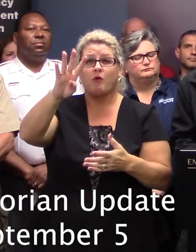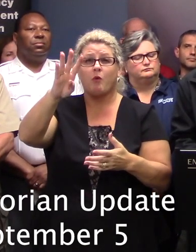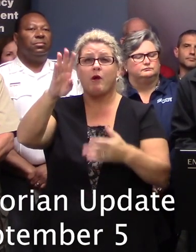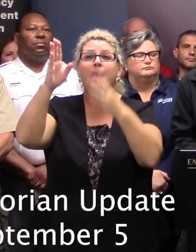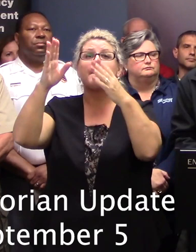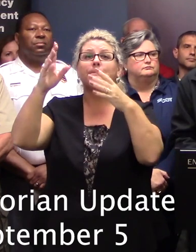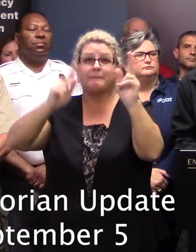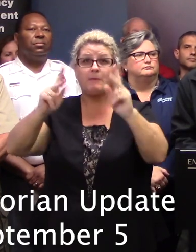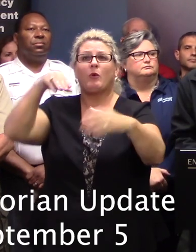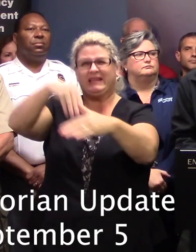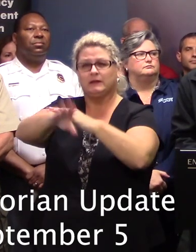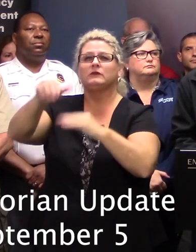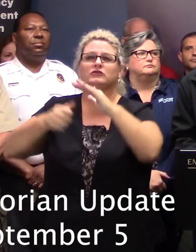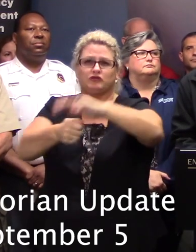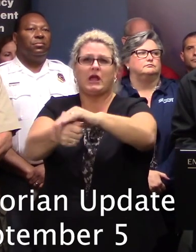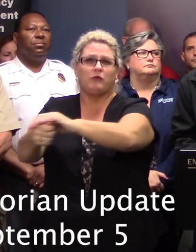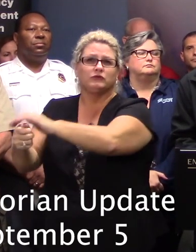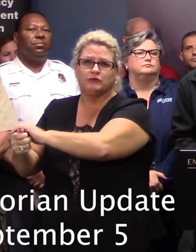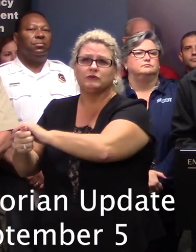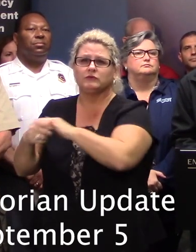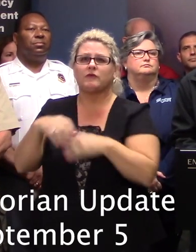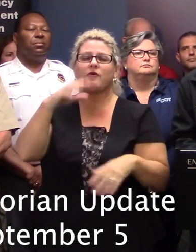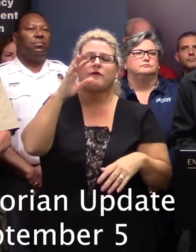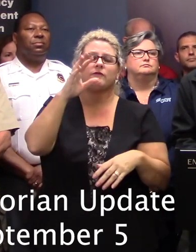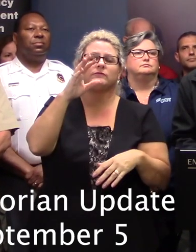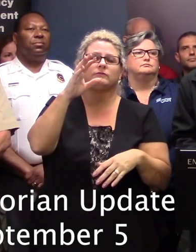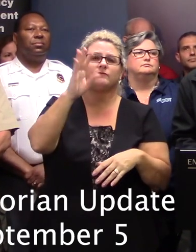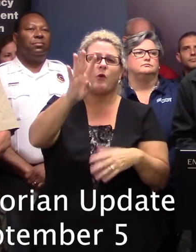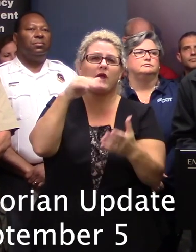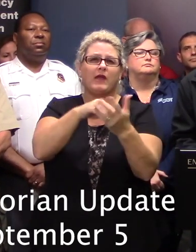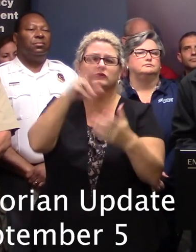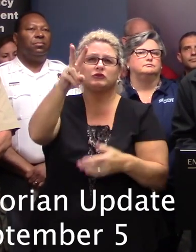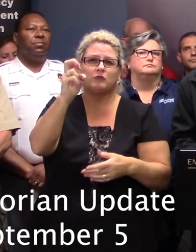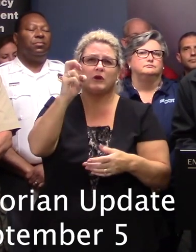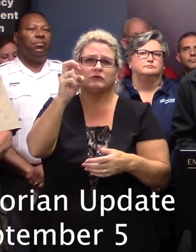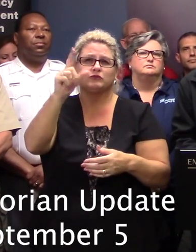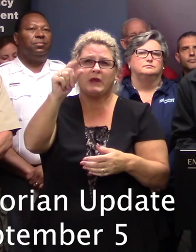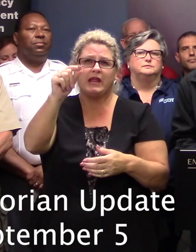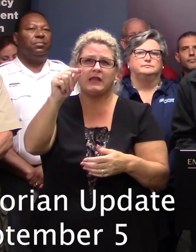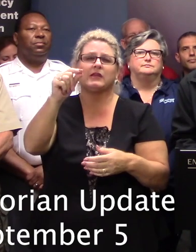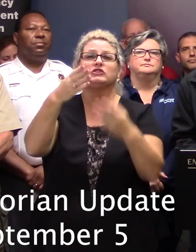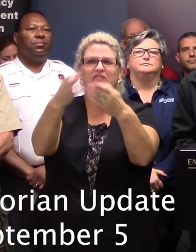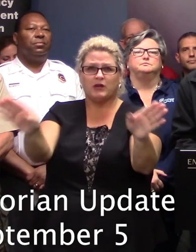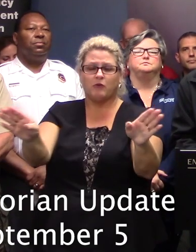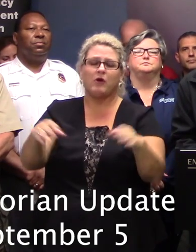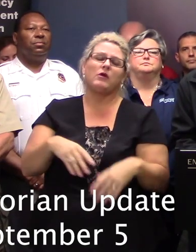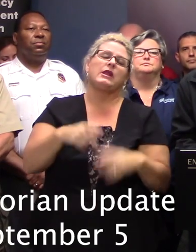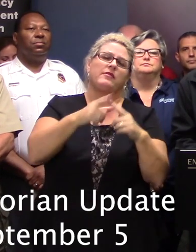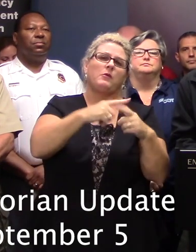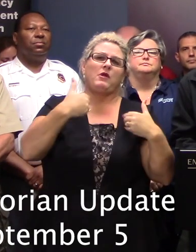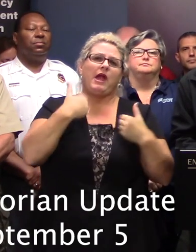shelters. The number includes 2,426 general population individuals and 58 medical needs